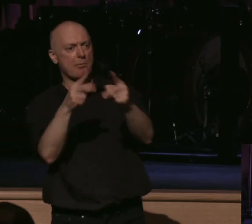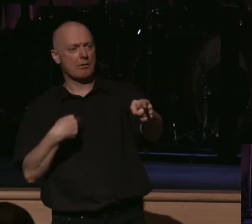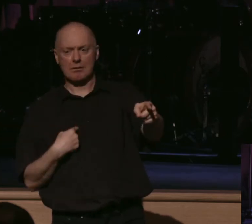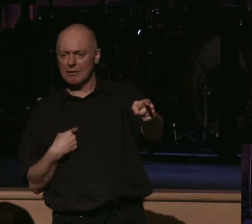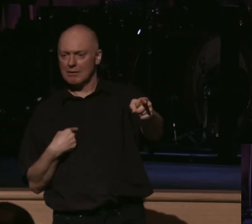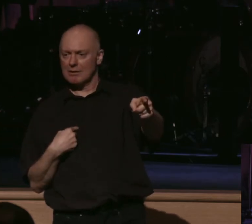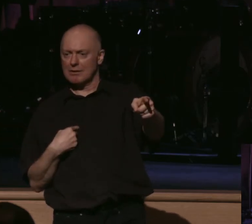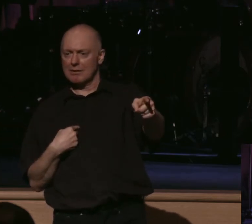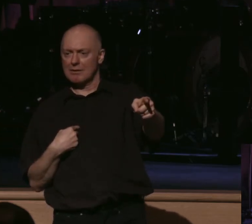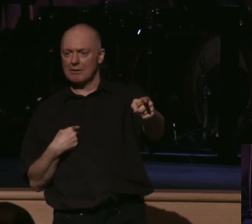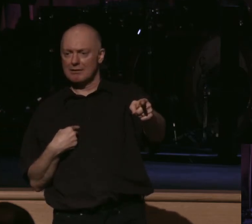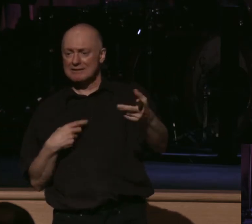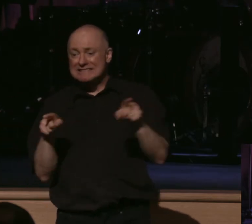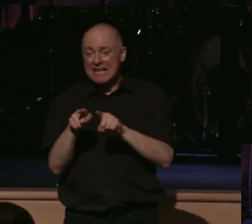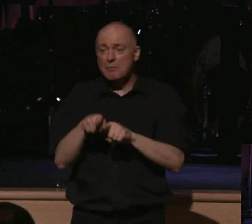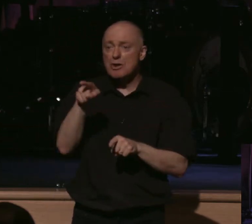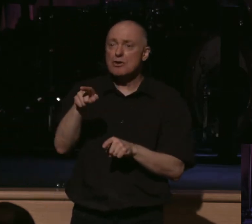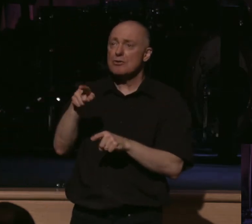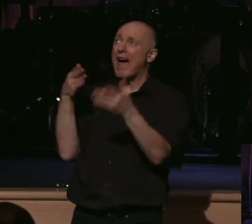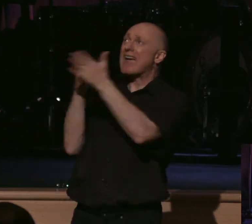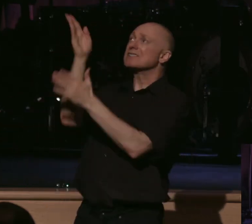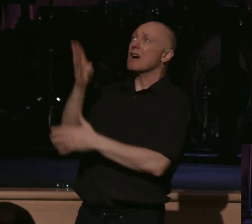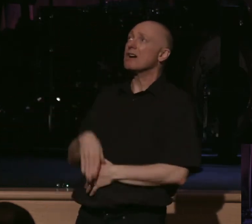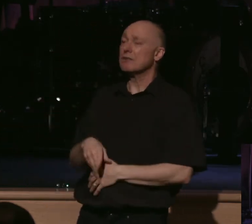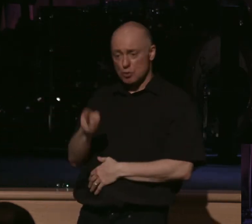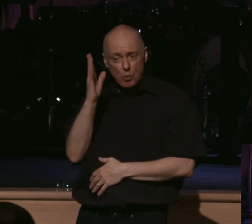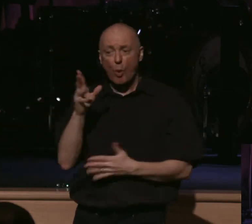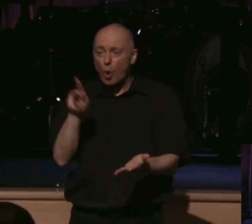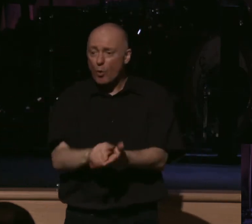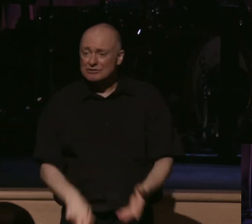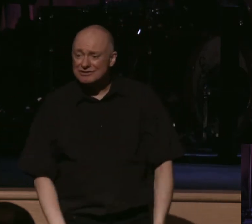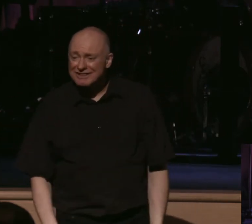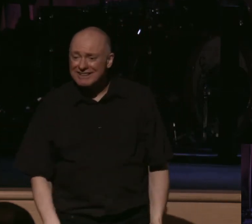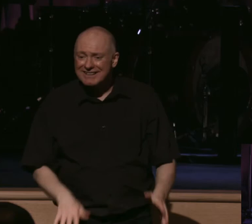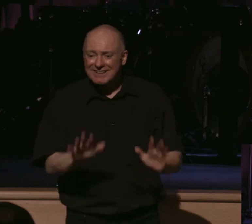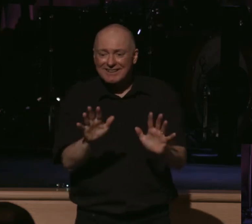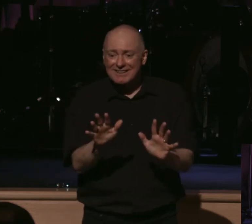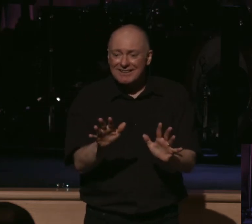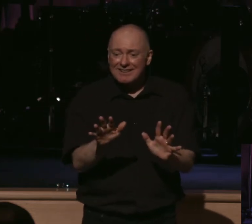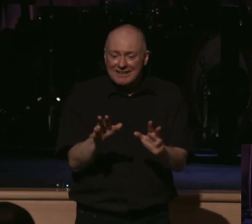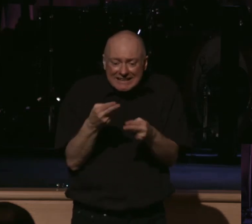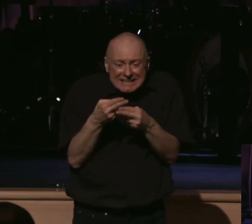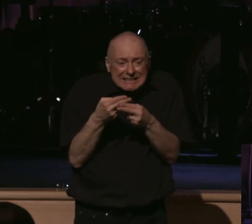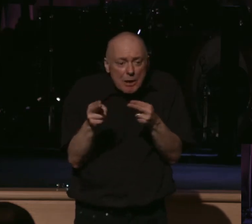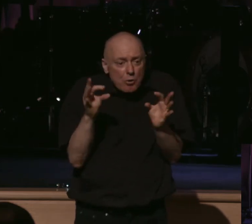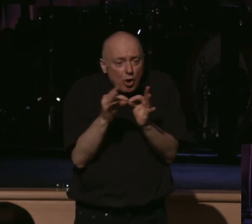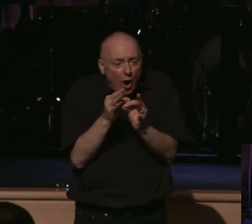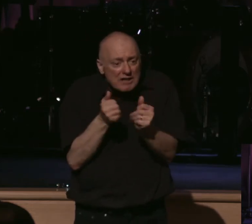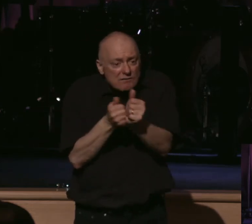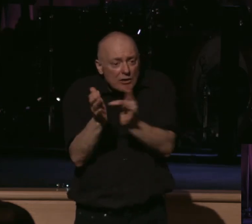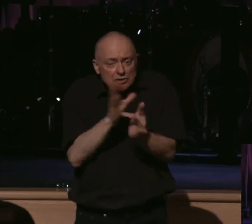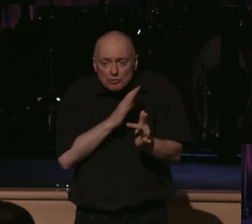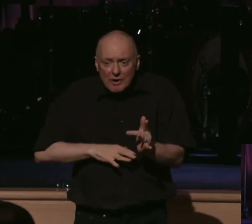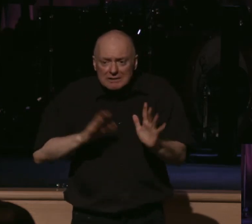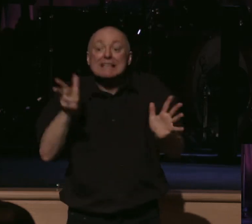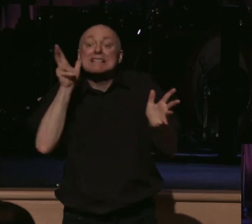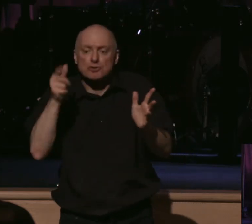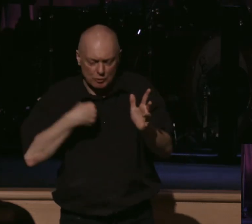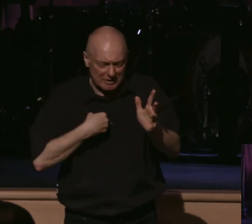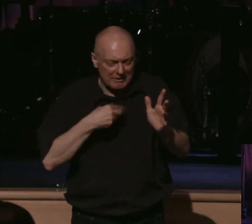Especially if you're going against God, you lose. So hear this. In light of the temporal cost of following Jesus Christ, hear this, loved ones, hear this. This